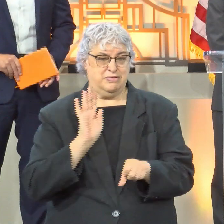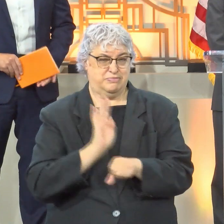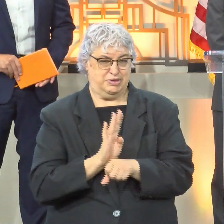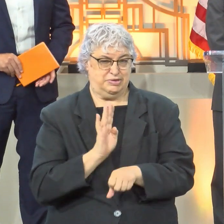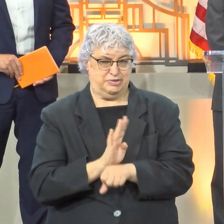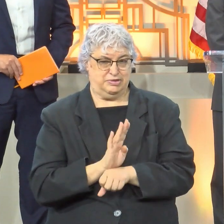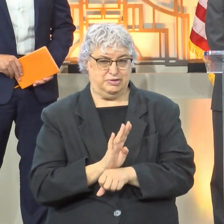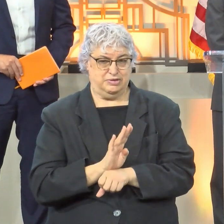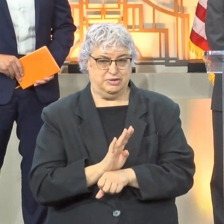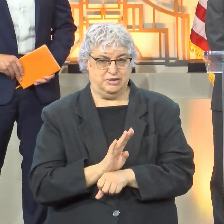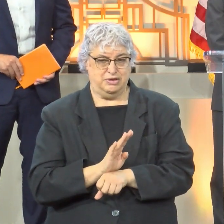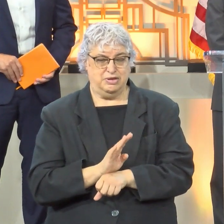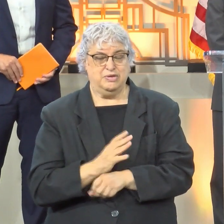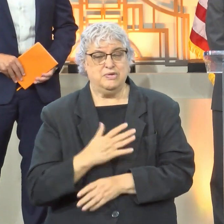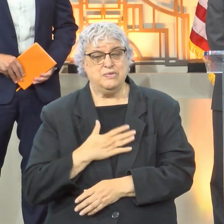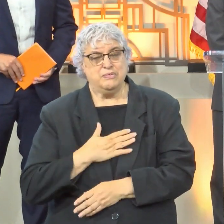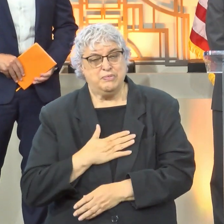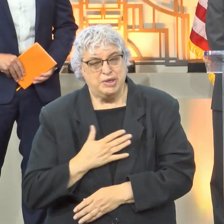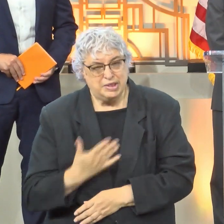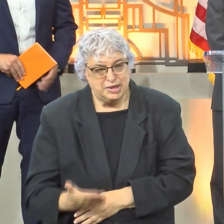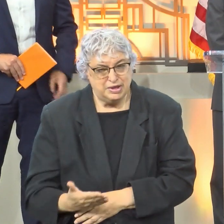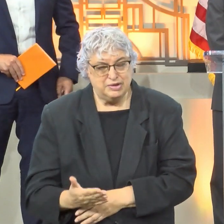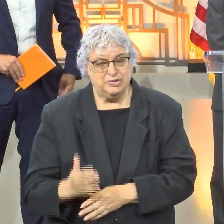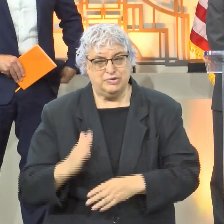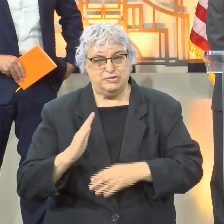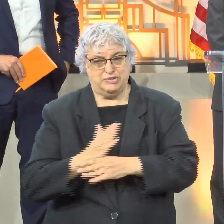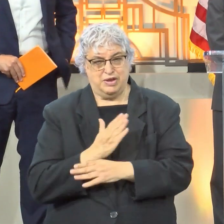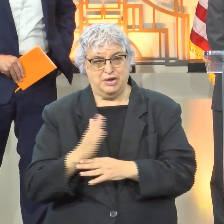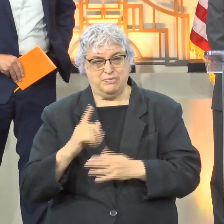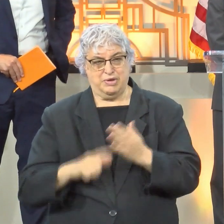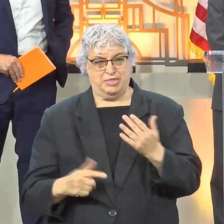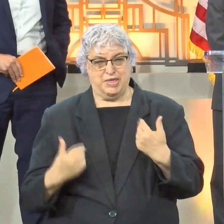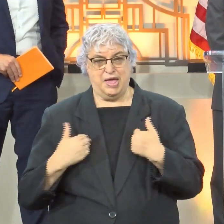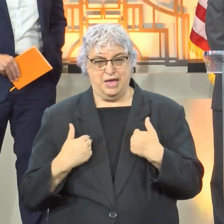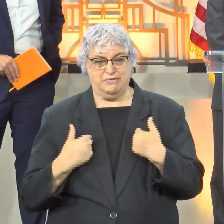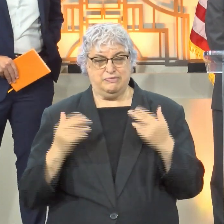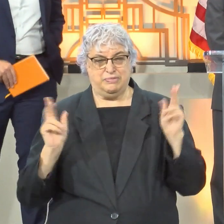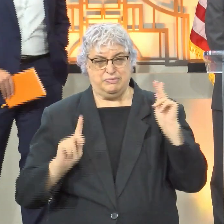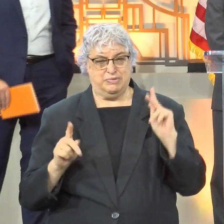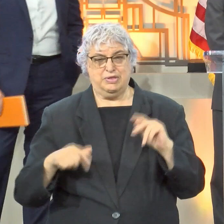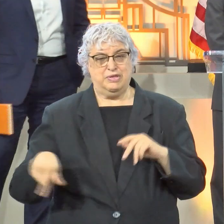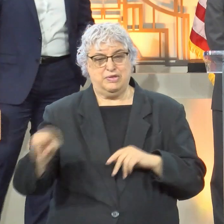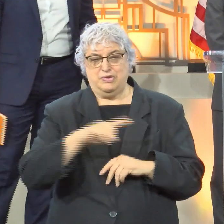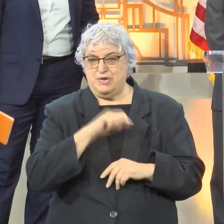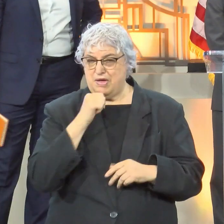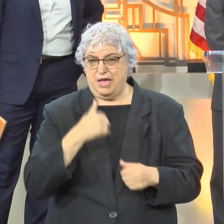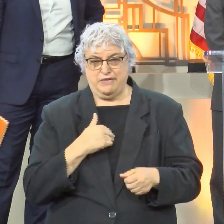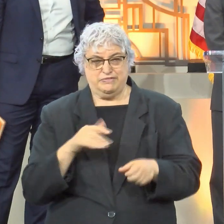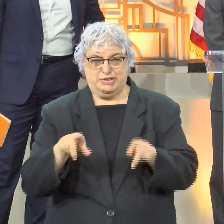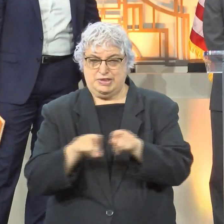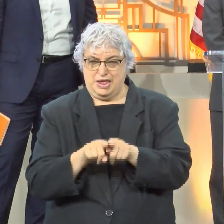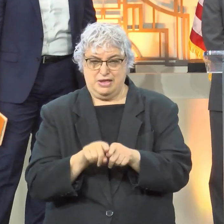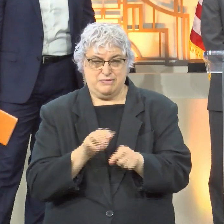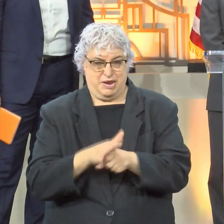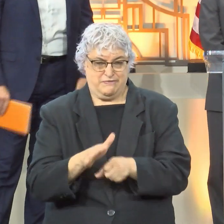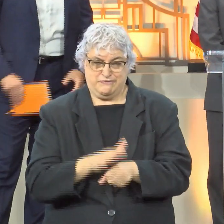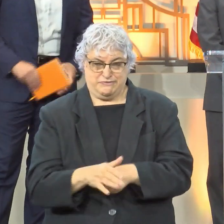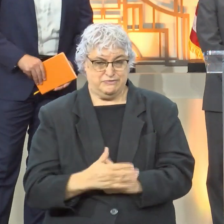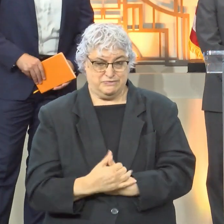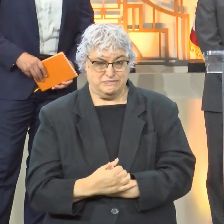have been willing to share what they have with people who are less fortunate than themselves.